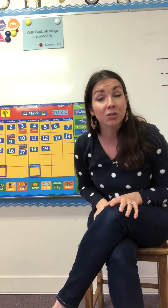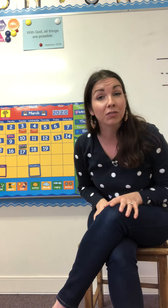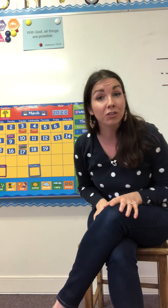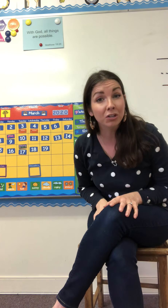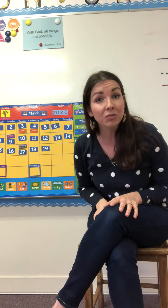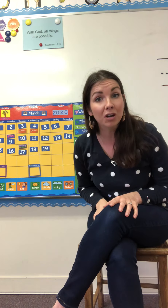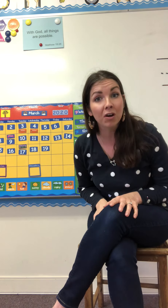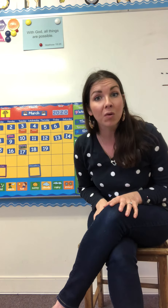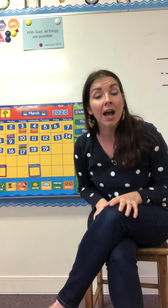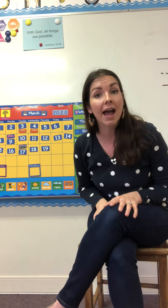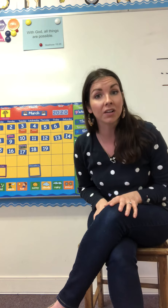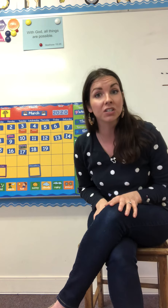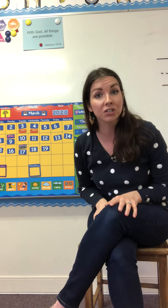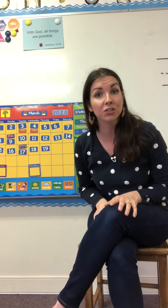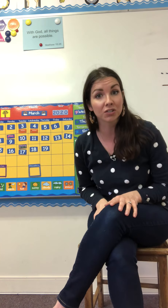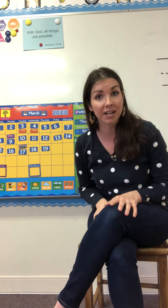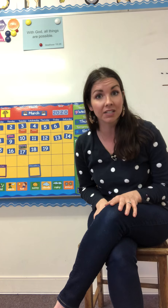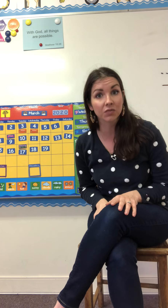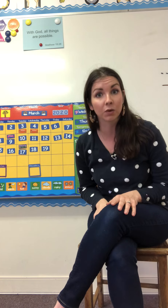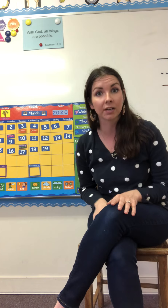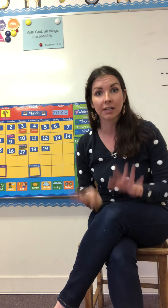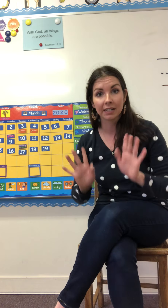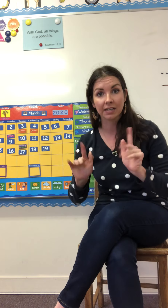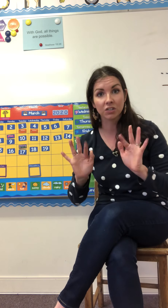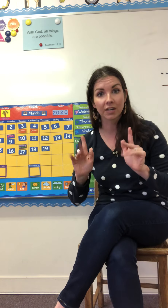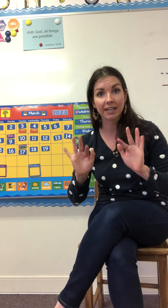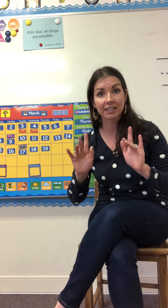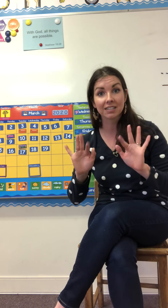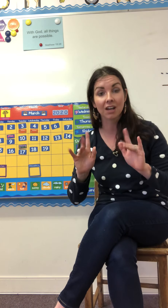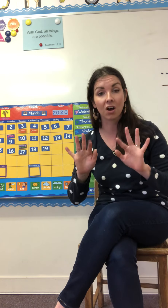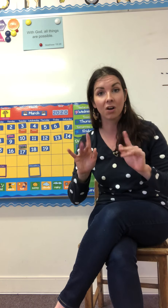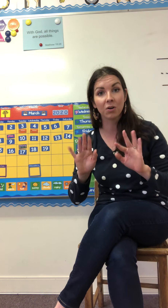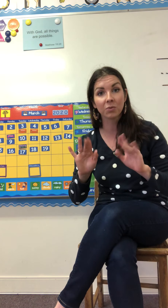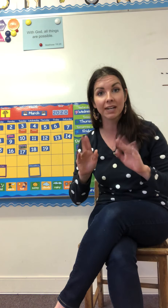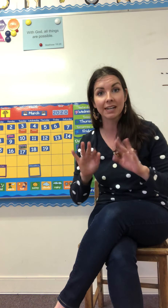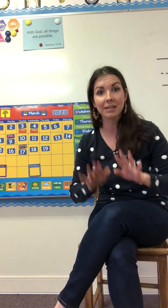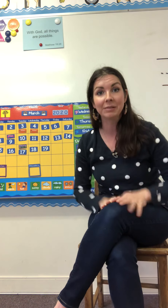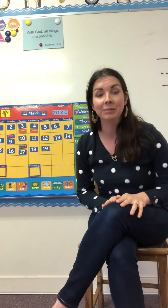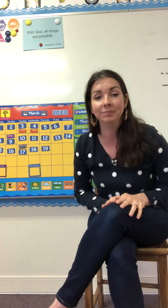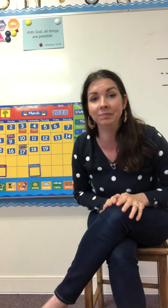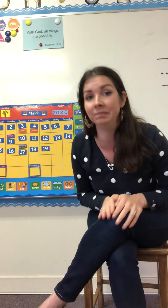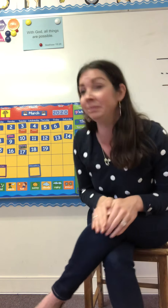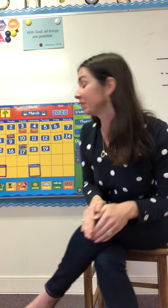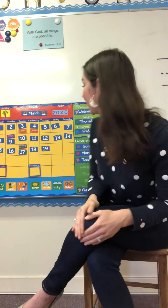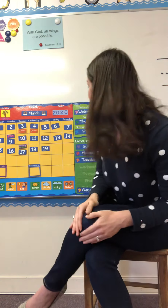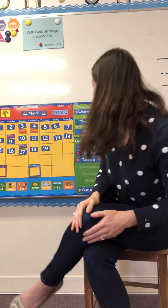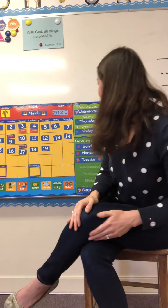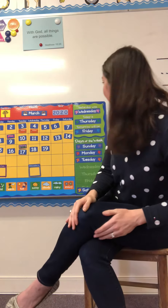So if you know how to do your signs for it, get your hands all ready. Okay. You ready?